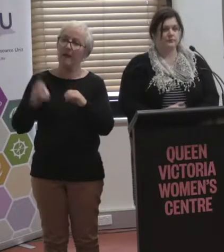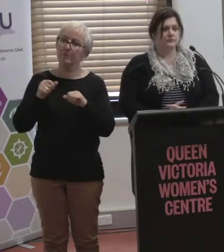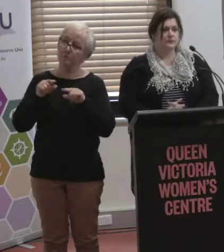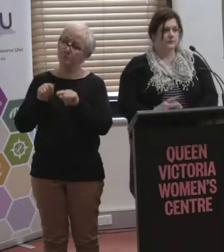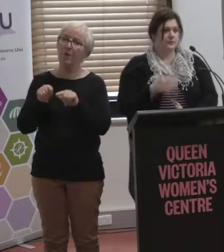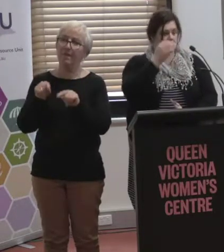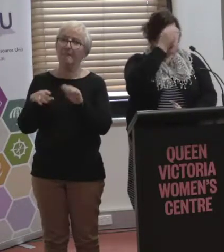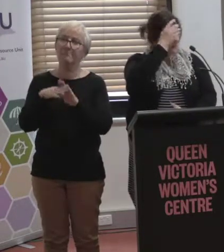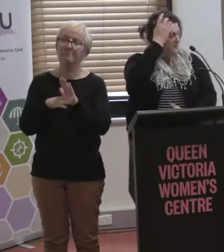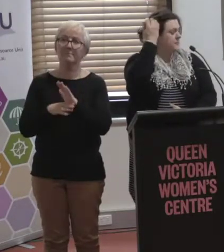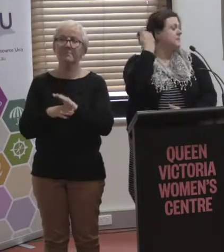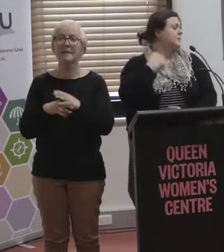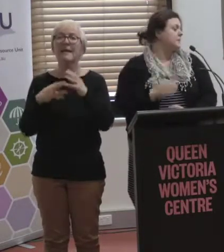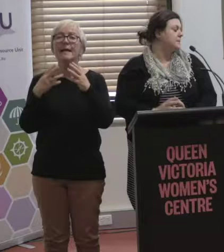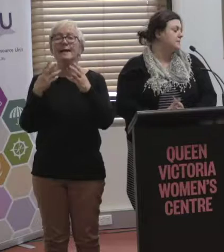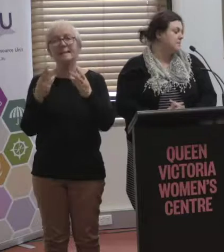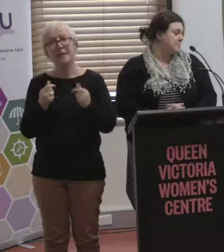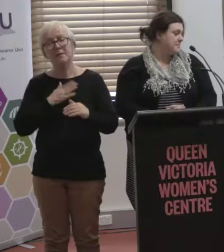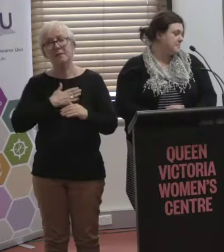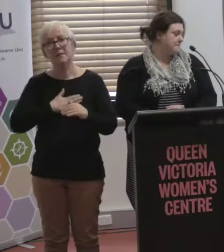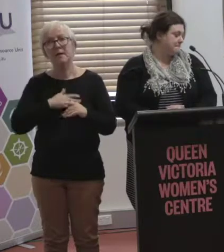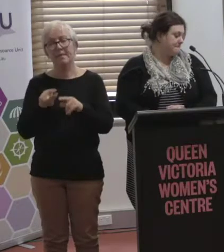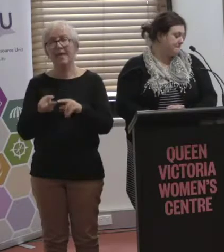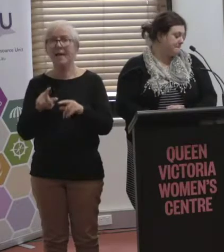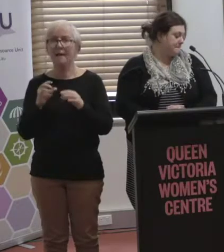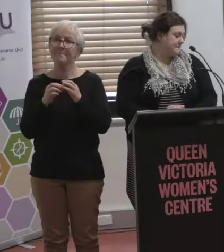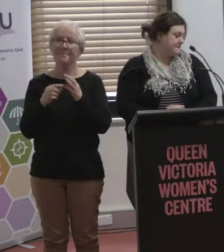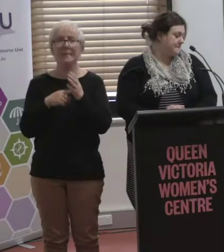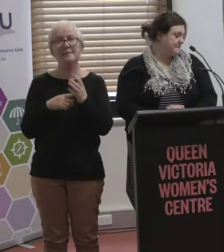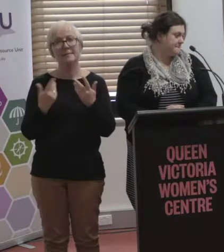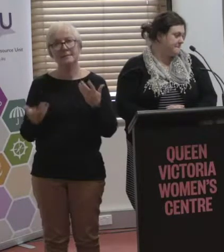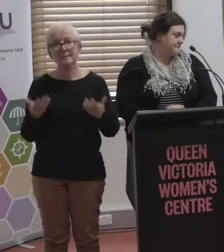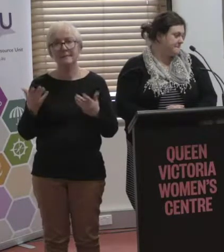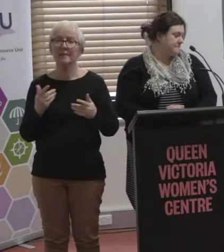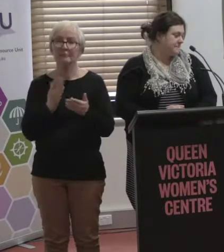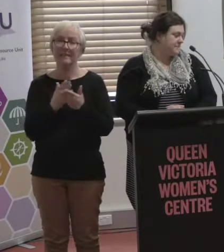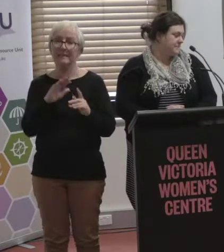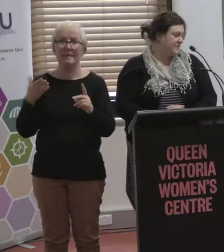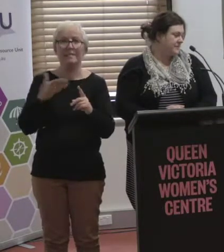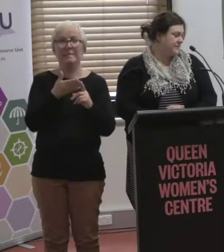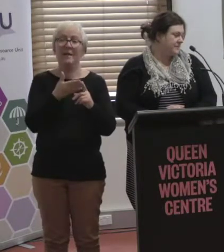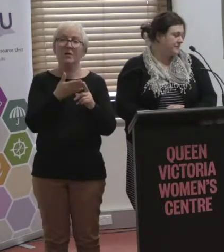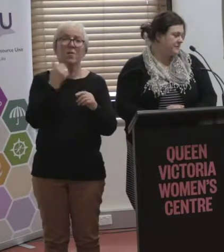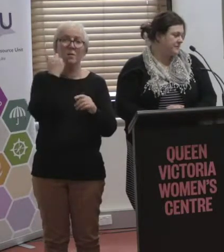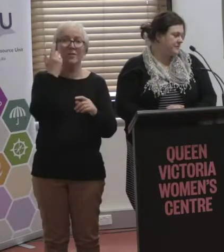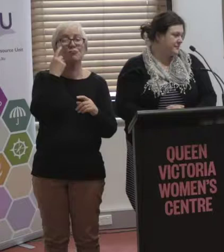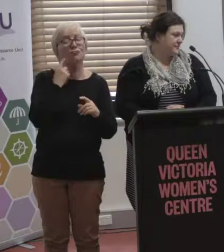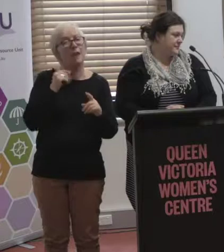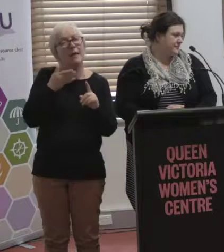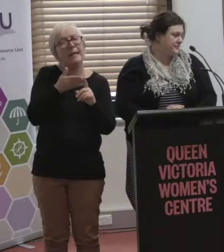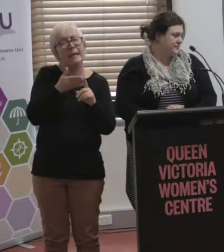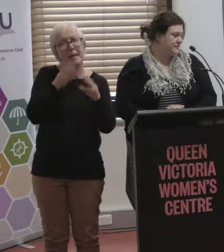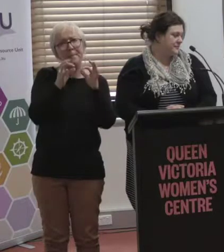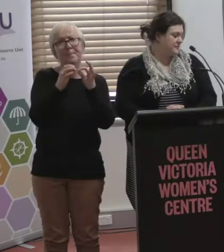So, there is some comfort there, but there will be room for movement. So, my recommendation is for people using